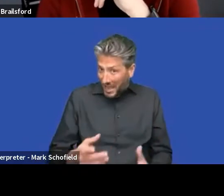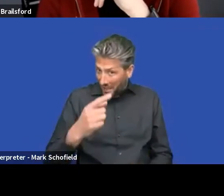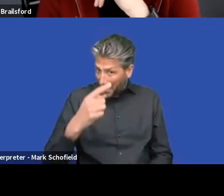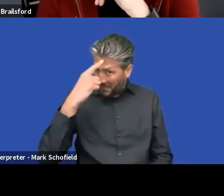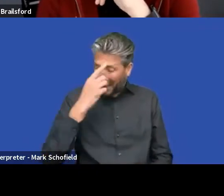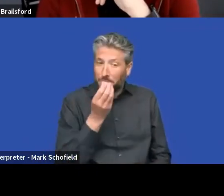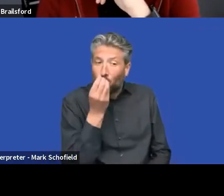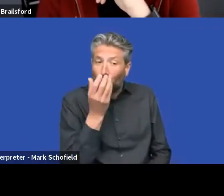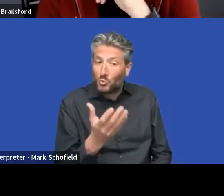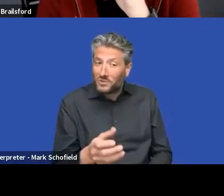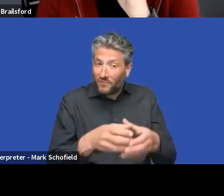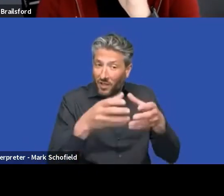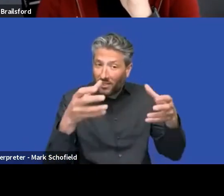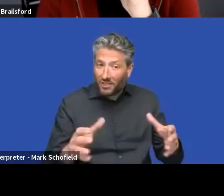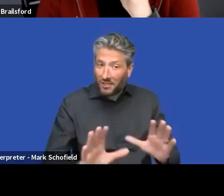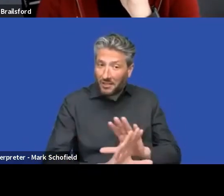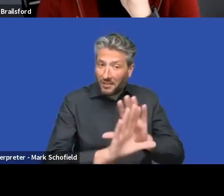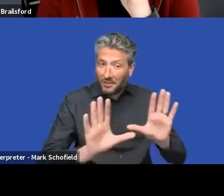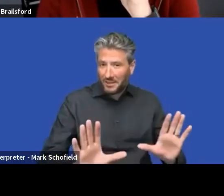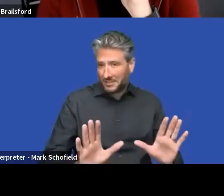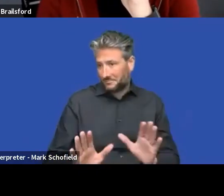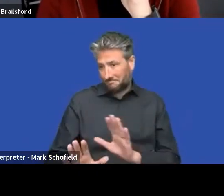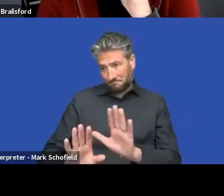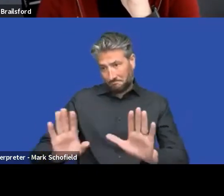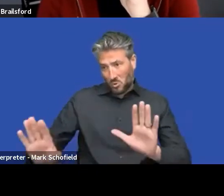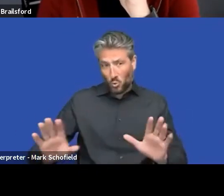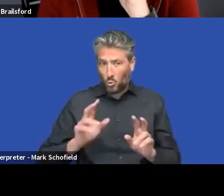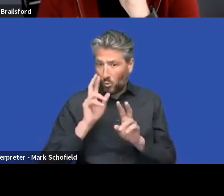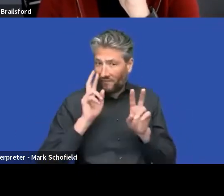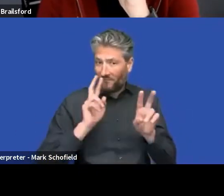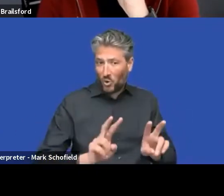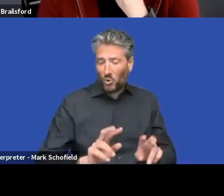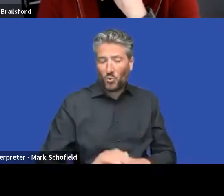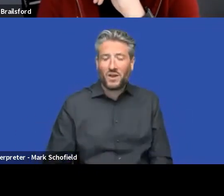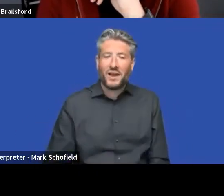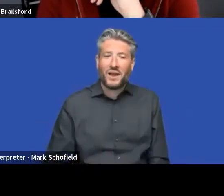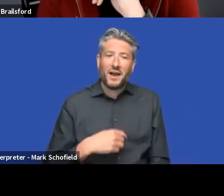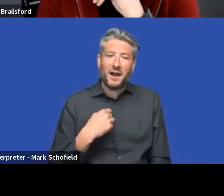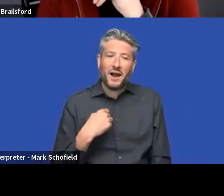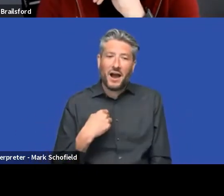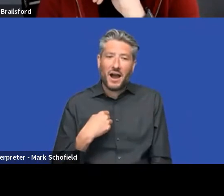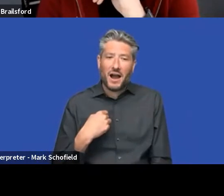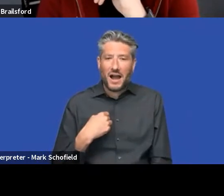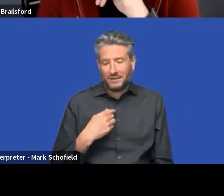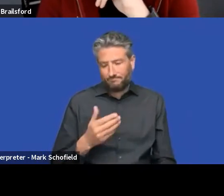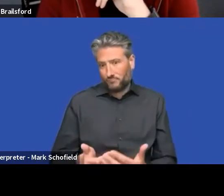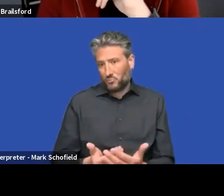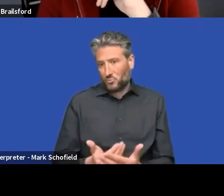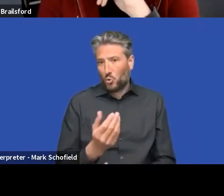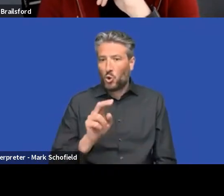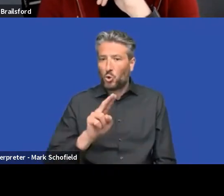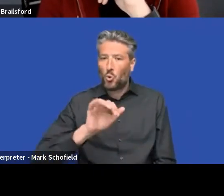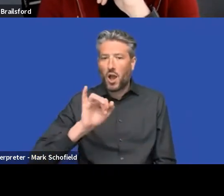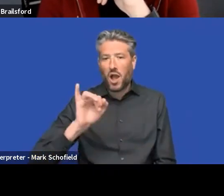tried to do my best within the limits of V8. But of course, a new UI library will enable us to improve even further,